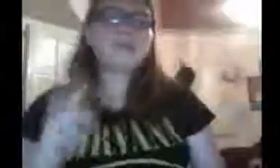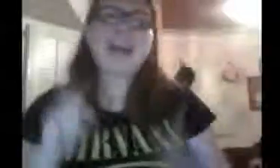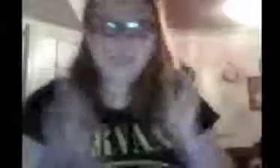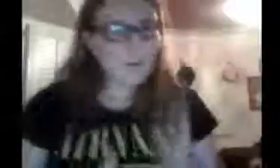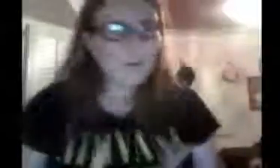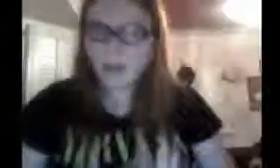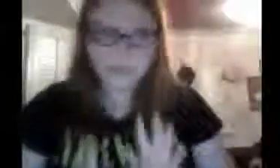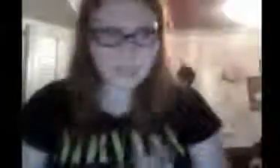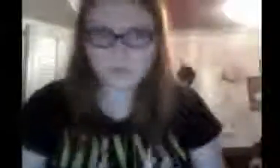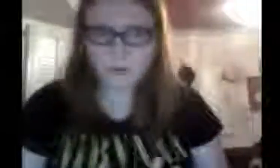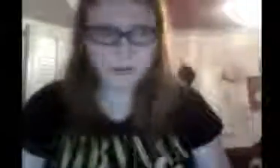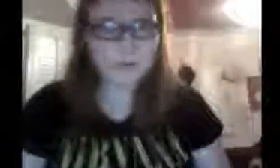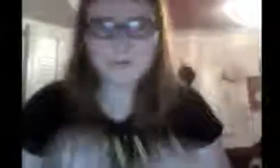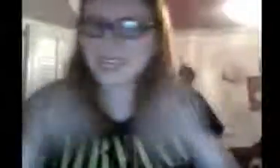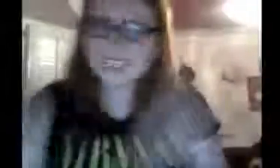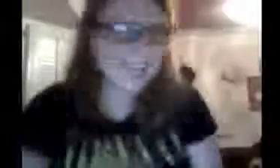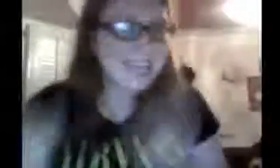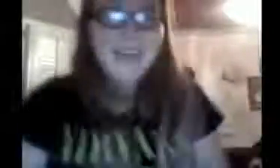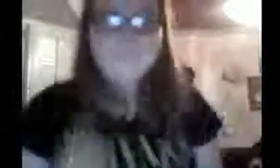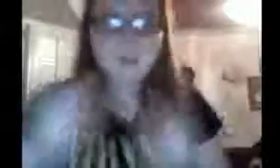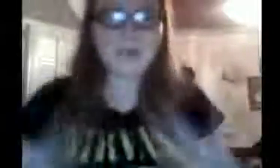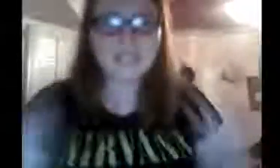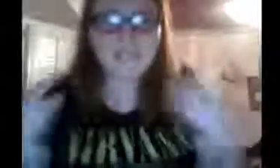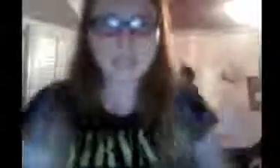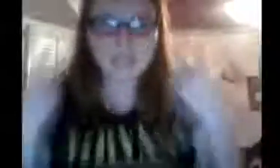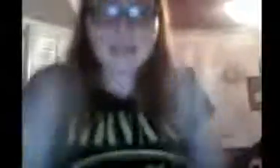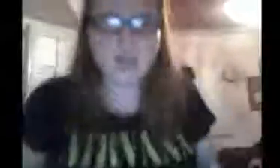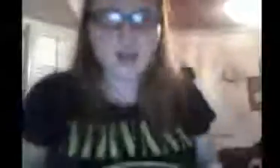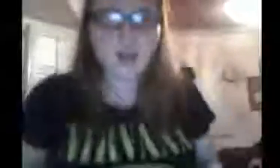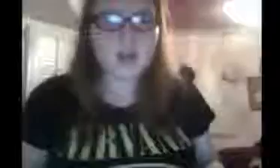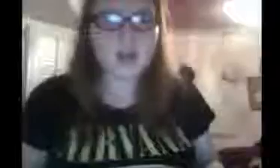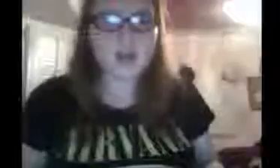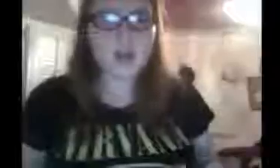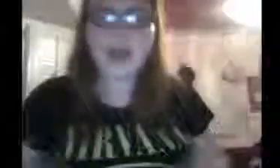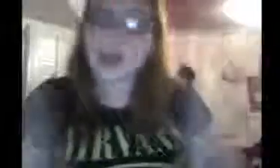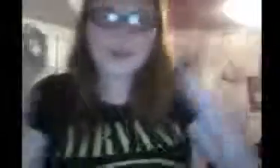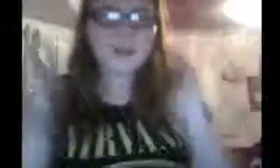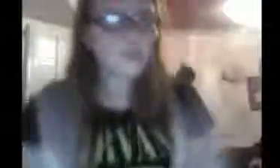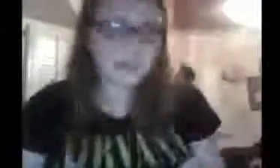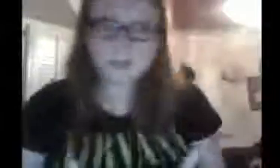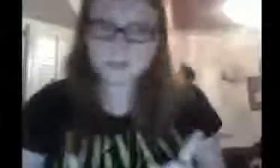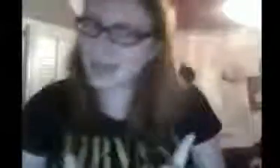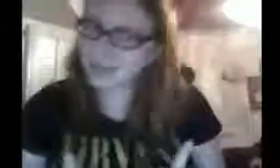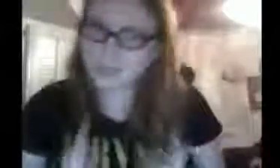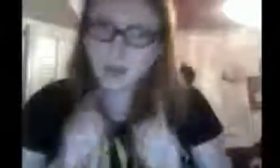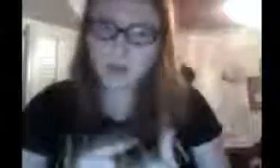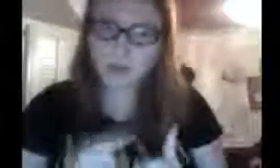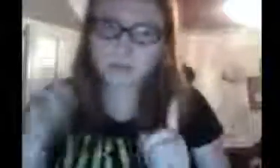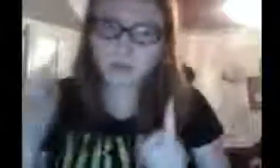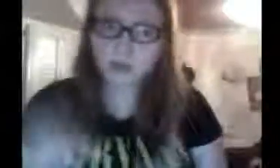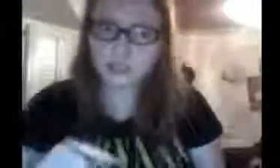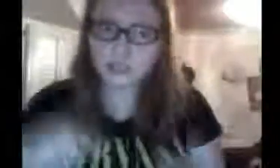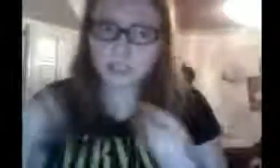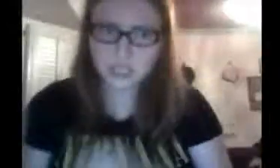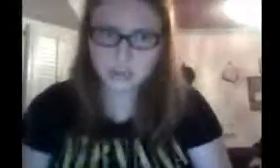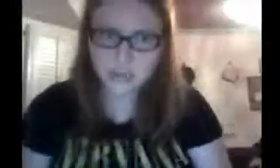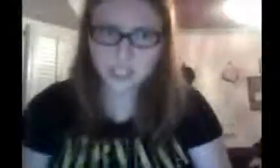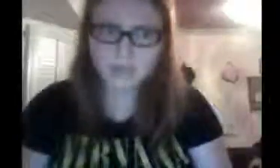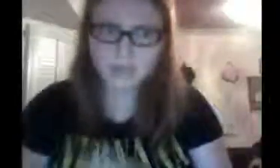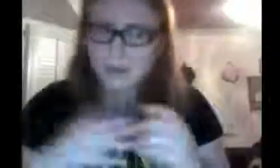But, I don't count that as a full reunion, because Zac Efra wasn't frickin' there. And, they had did- We're gonna do a continuation of